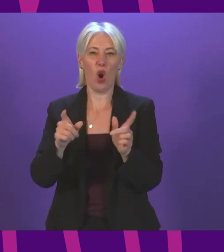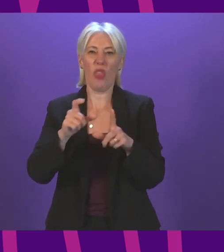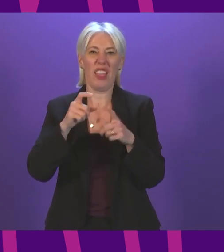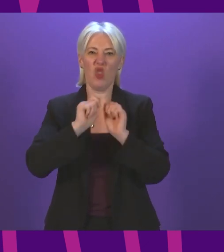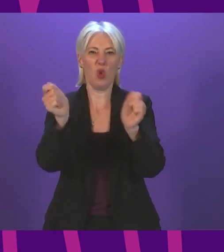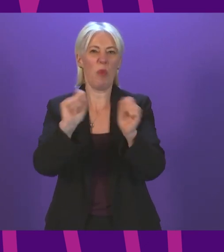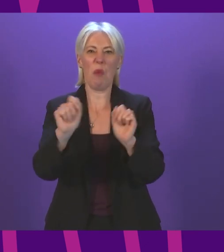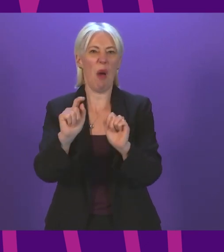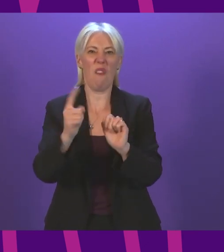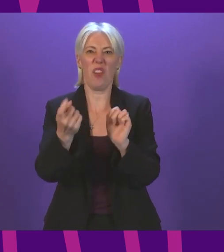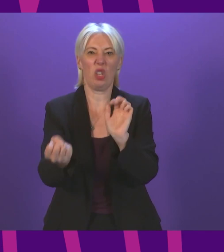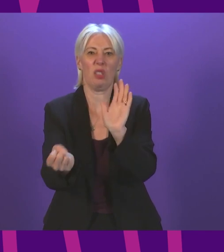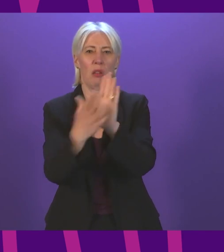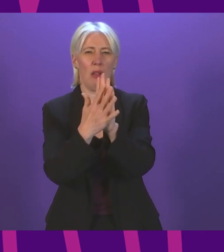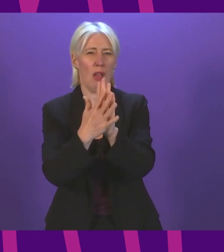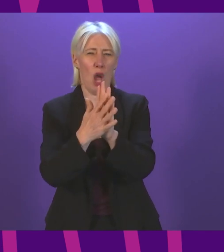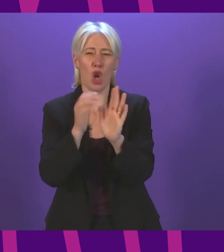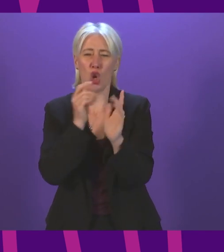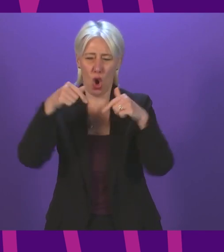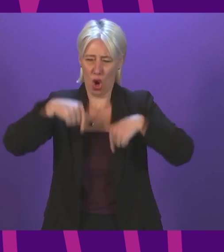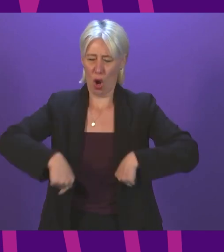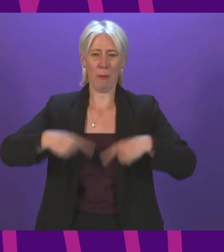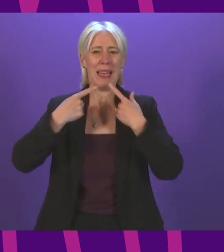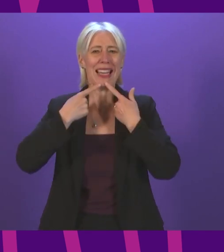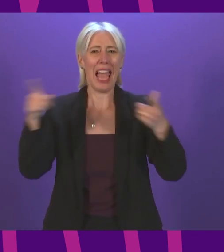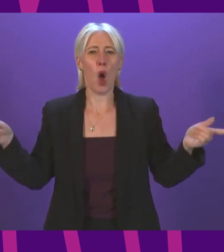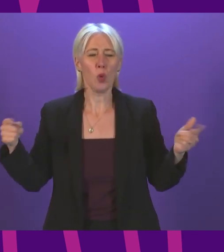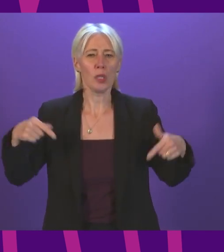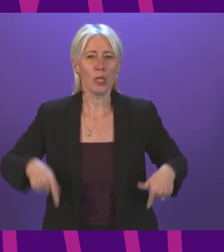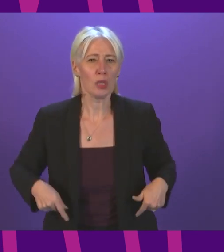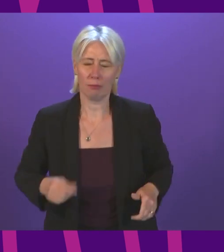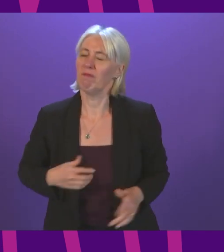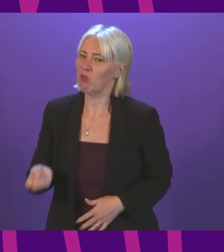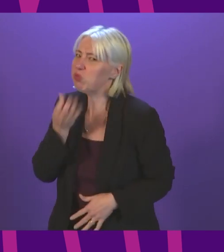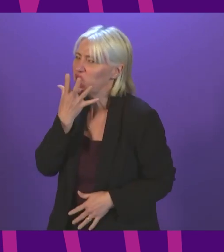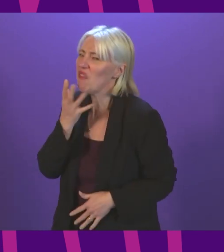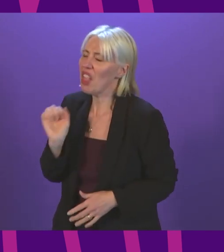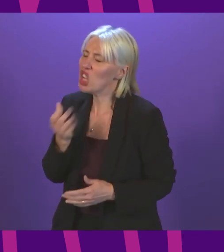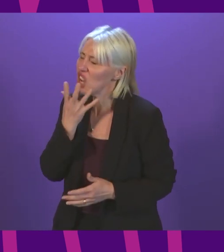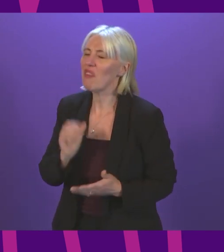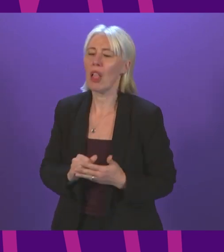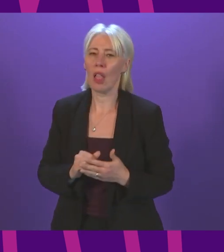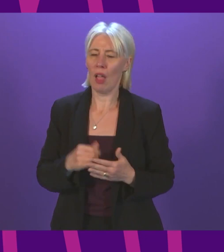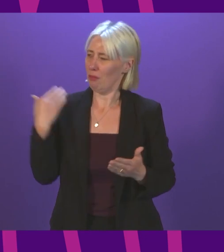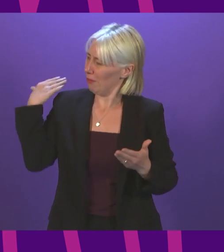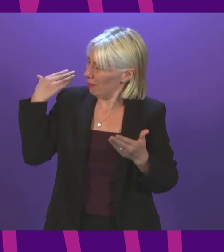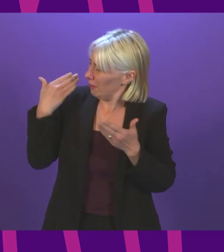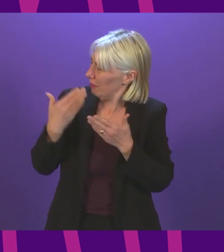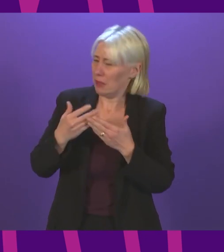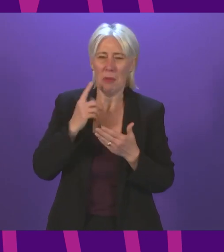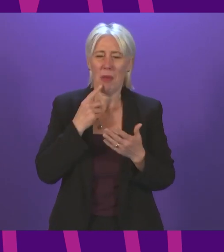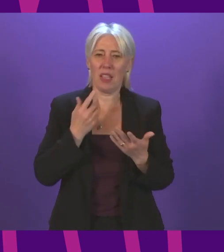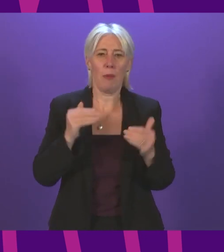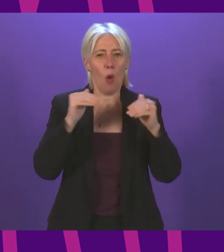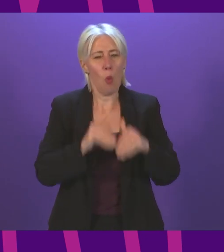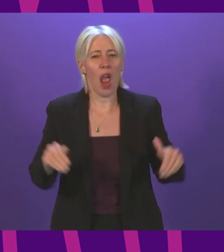Record first, rather than announced to this Parliament. For weeks we have heard stories of horrendous waits for